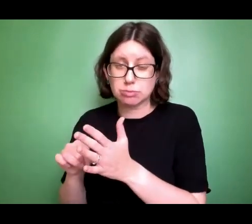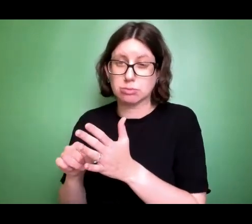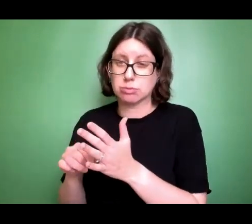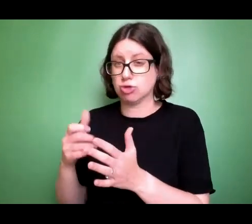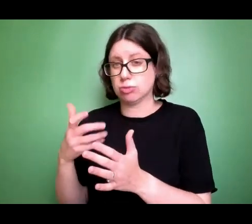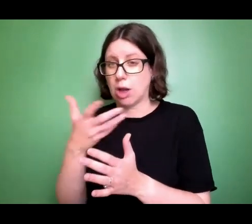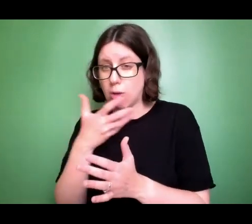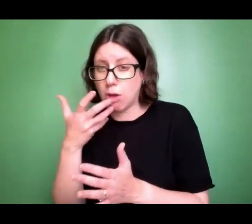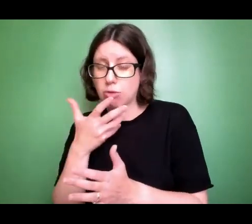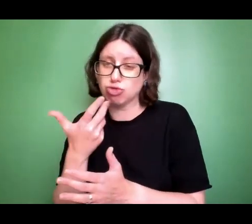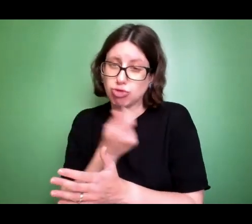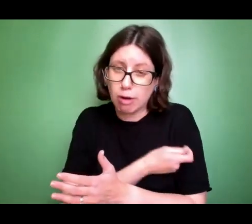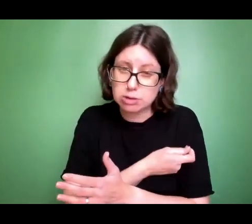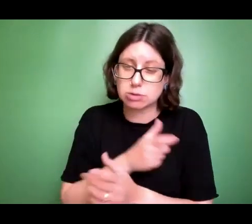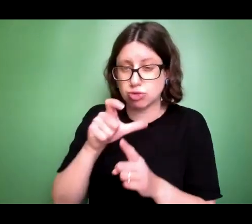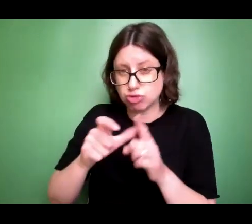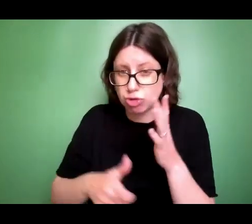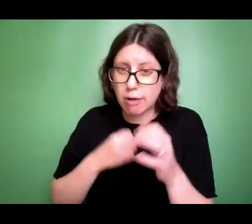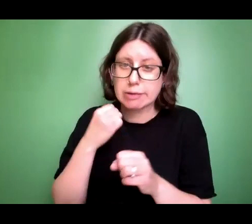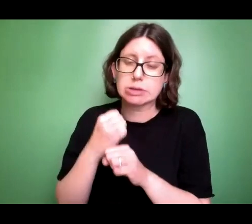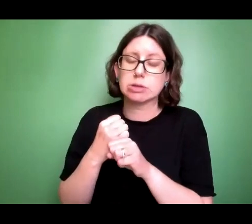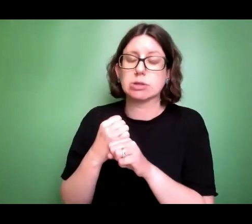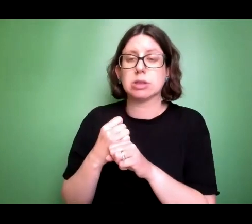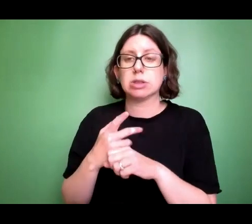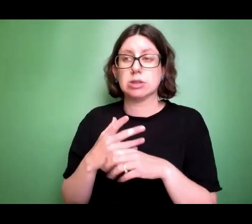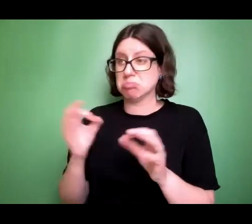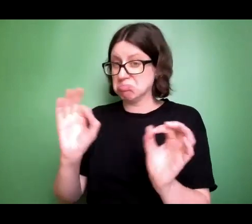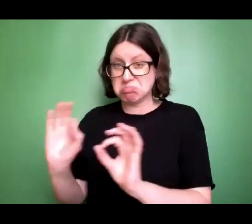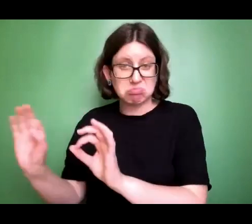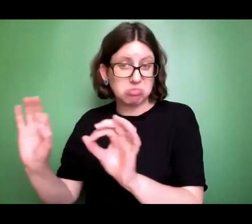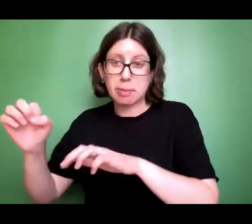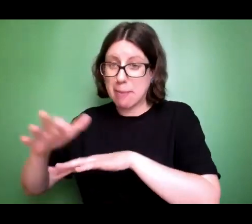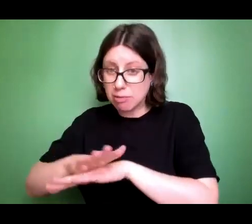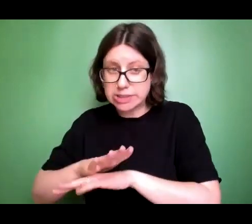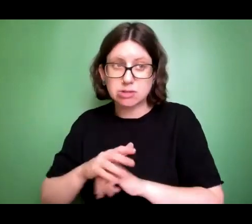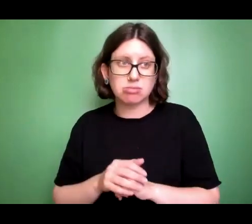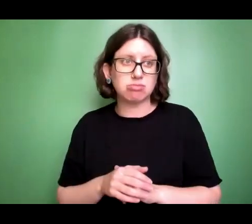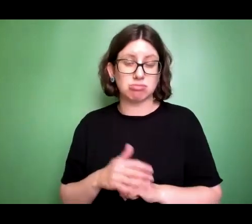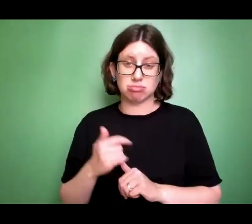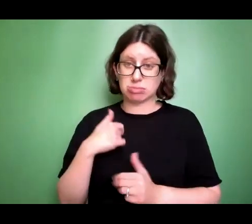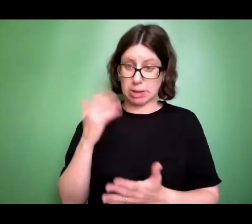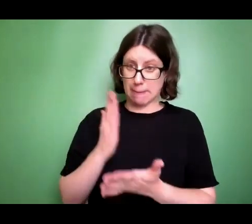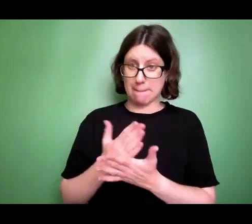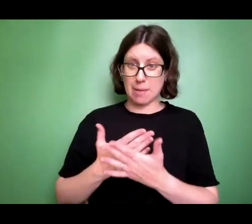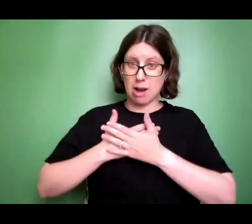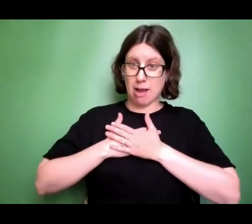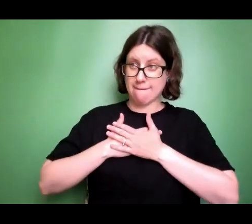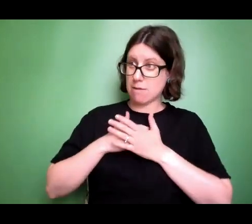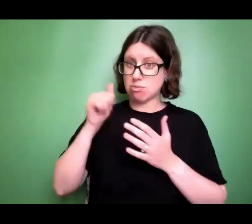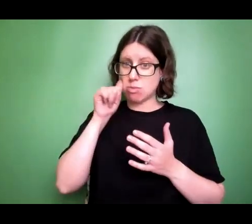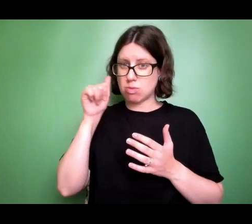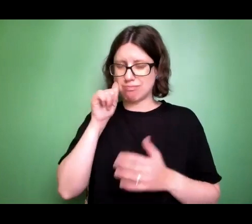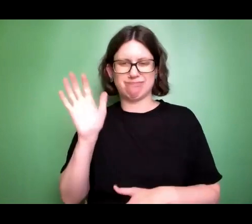So I never got to see or experience what love felt like or what it looked like. If you guys know the five love